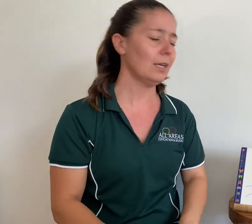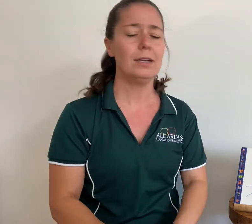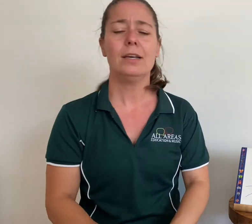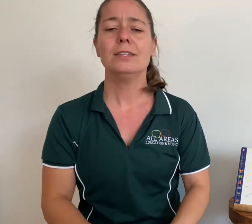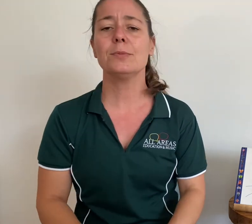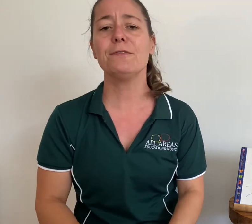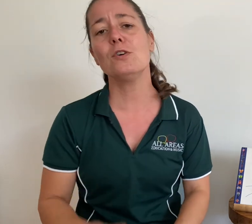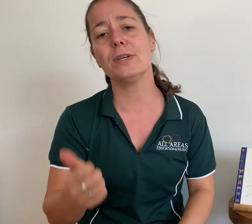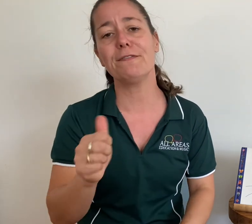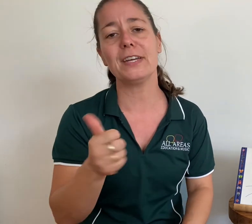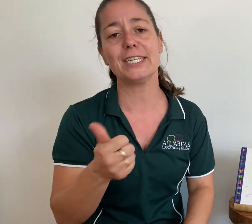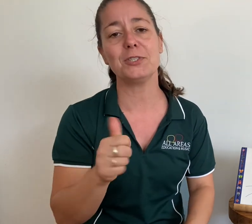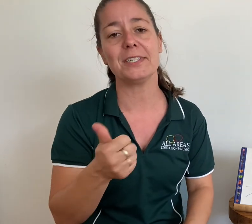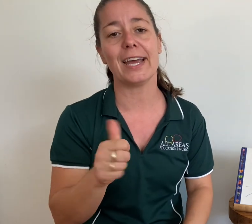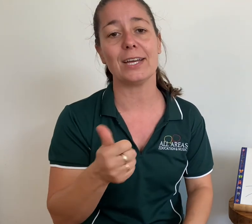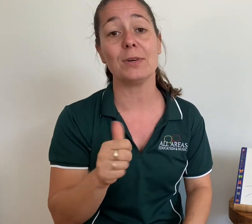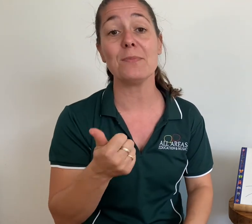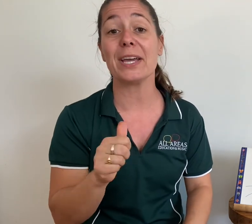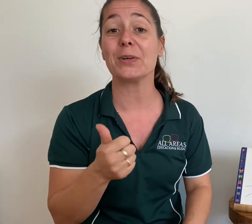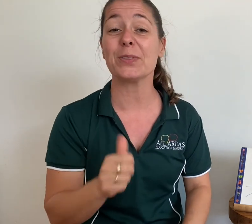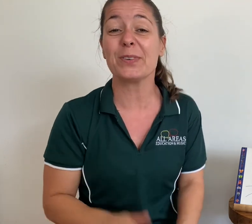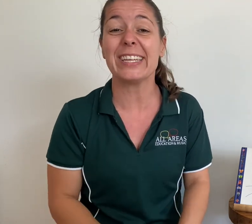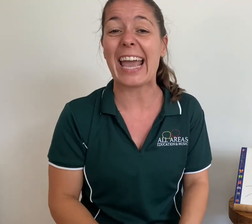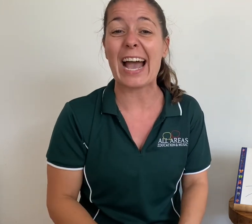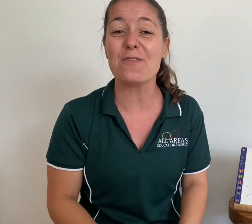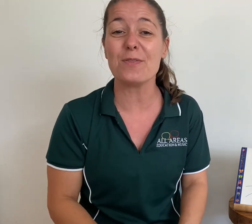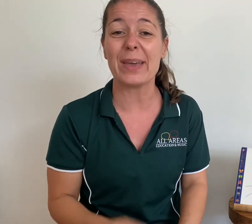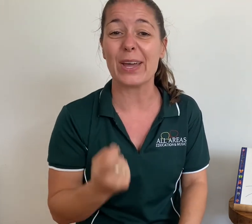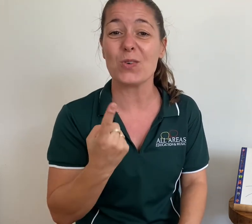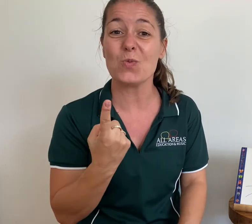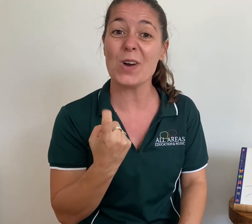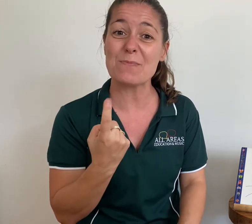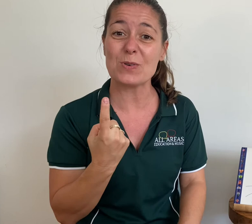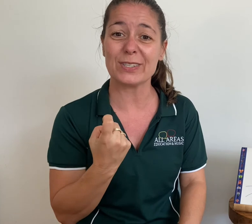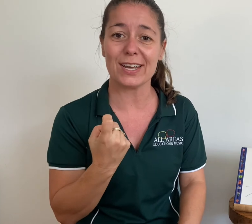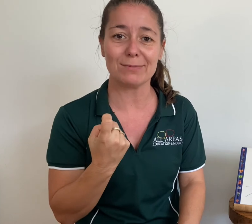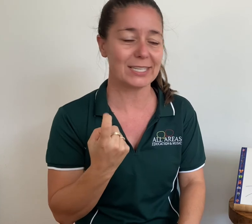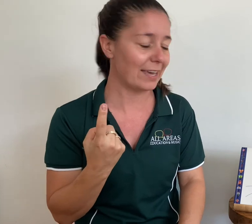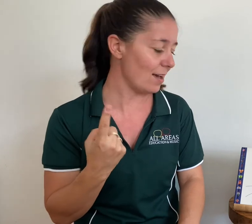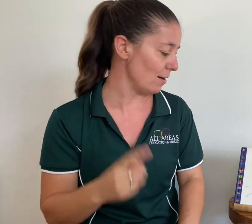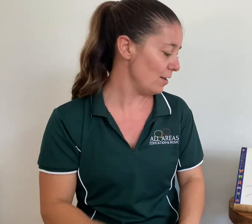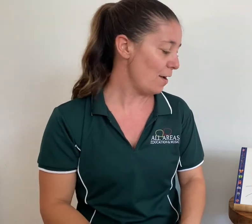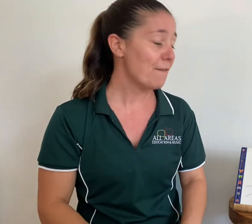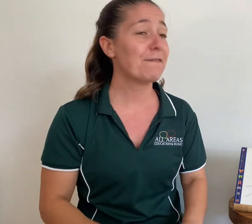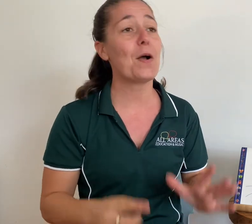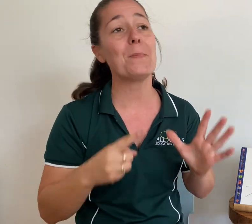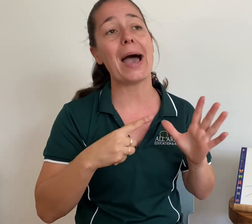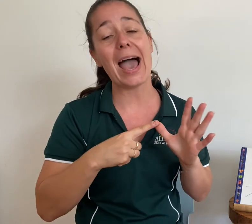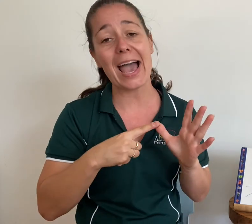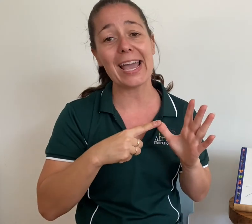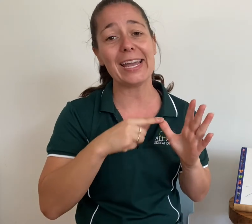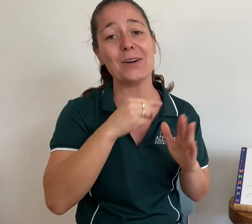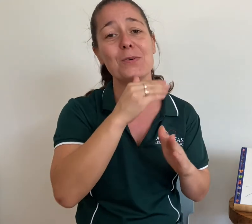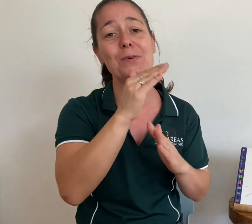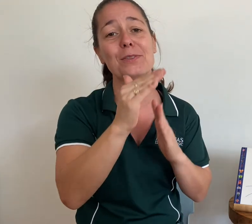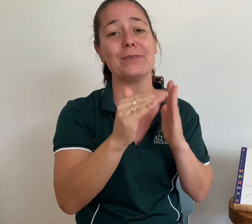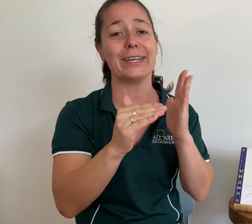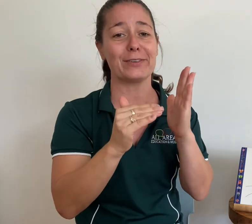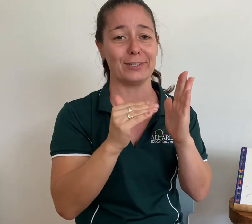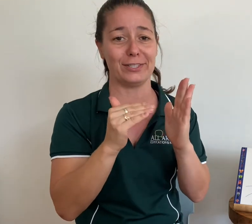So before we finish today, we might go through the alphabet one more time together. From A all the way through to